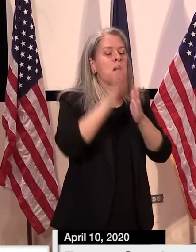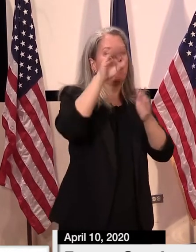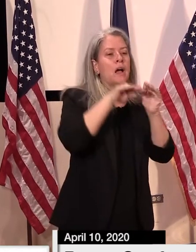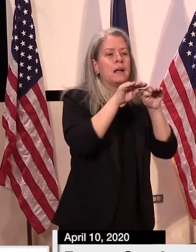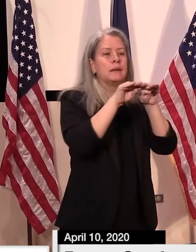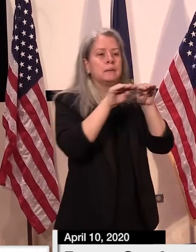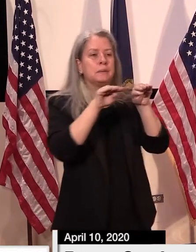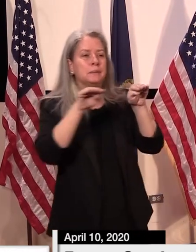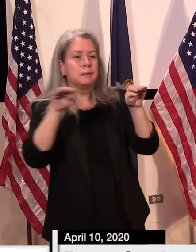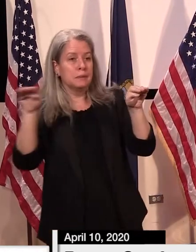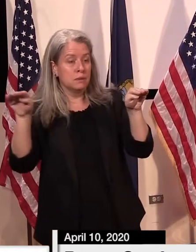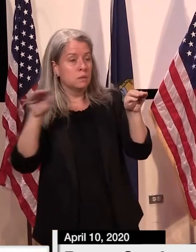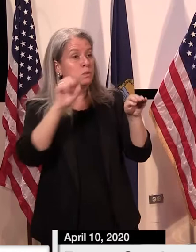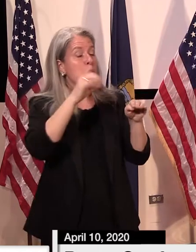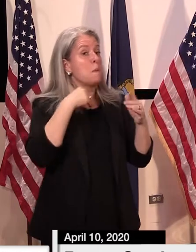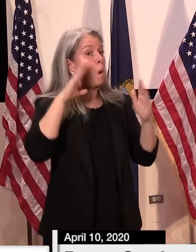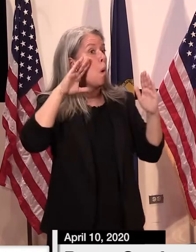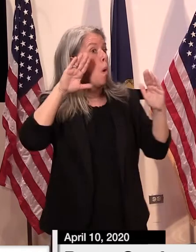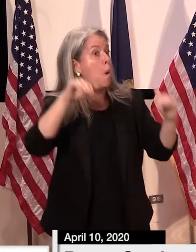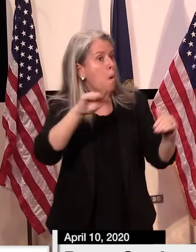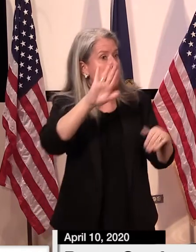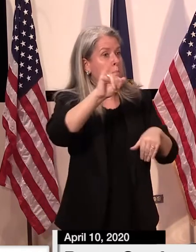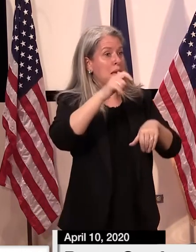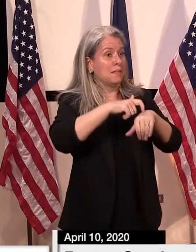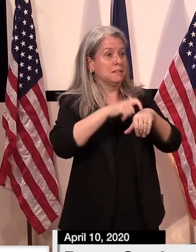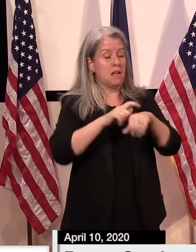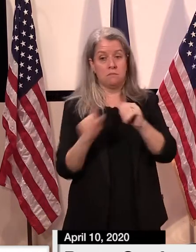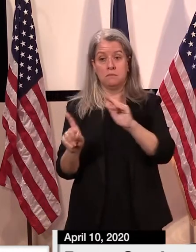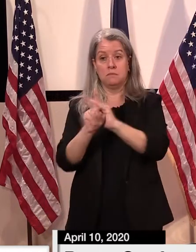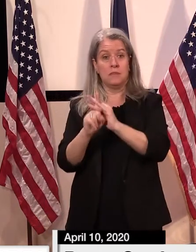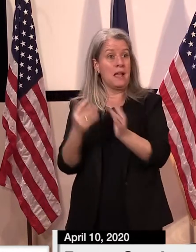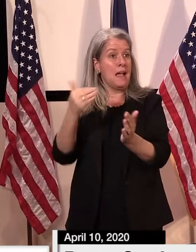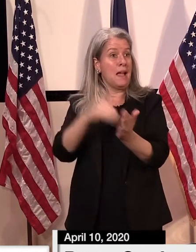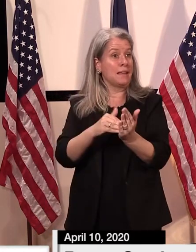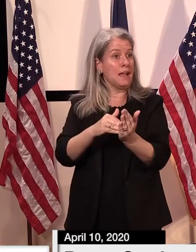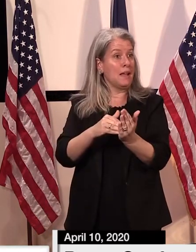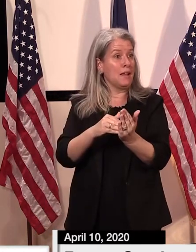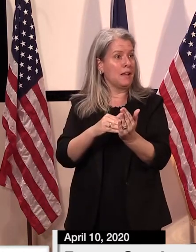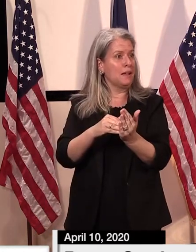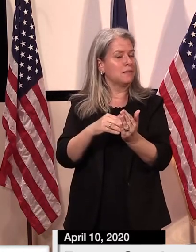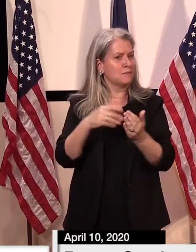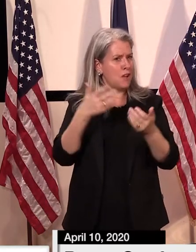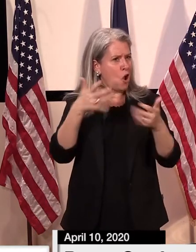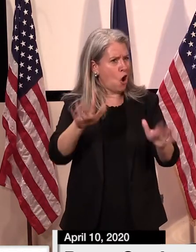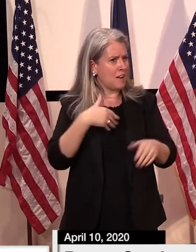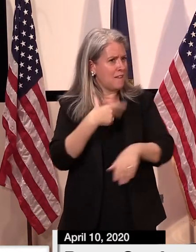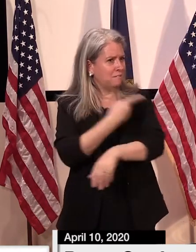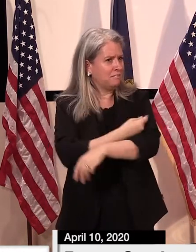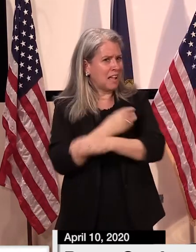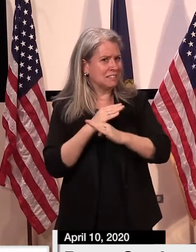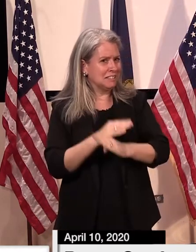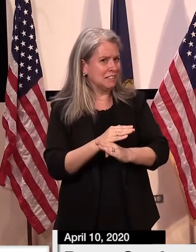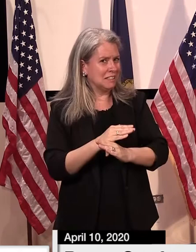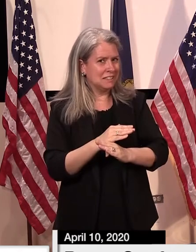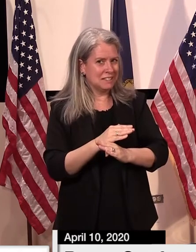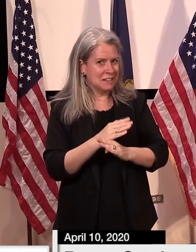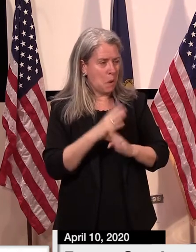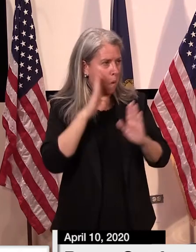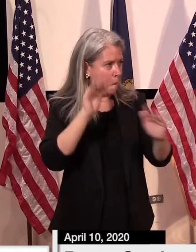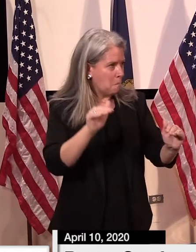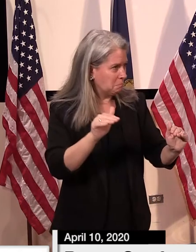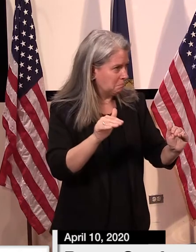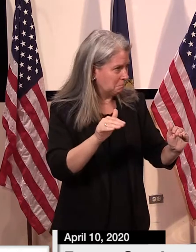antiviral medication that is actually effective and has gone through the appropriate clinical trials and will be available to the